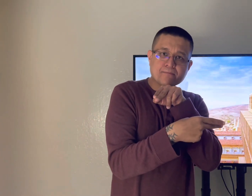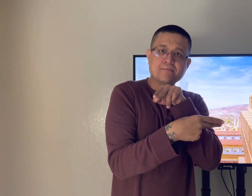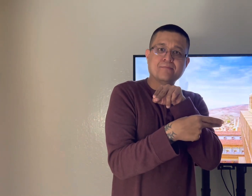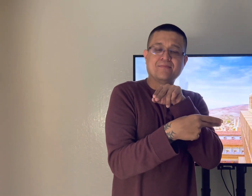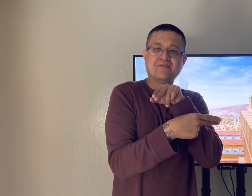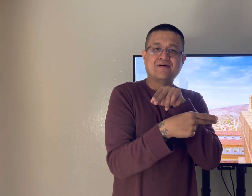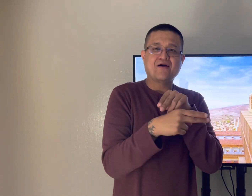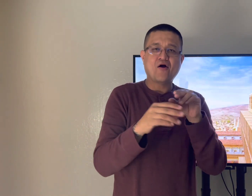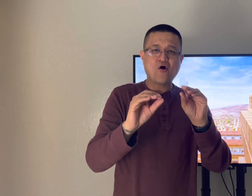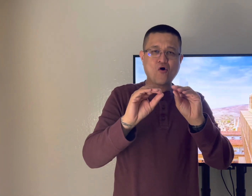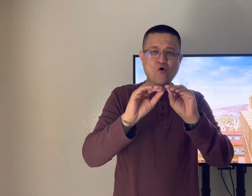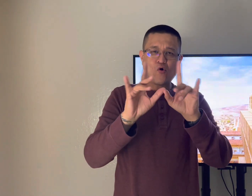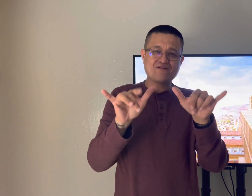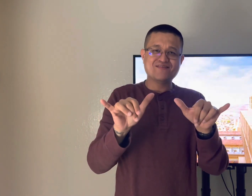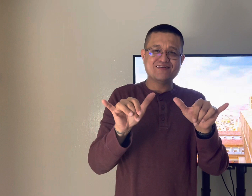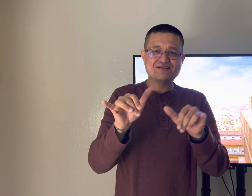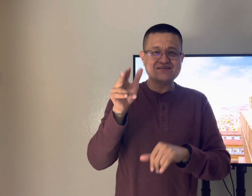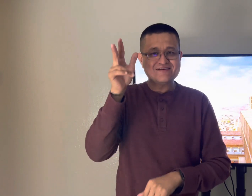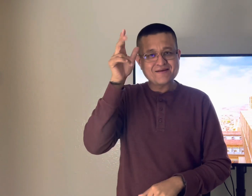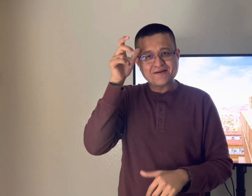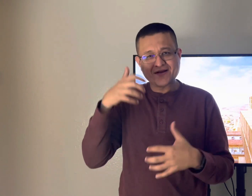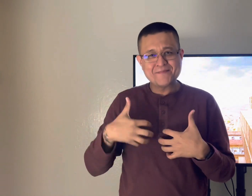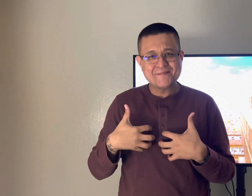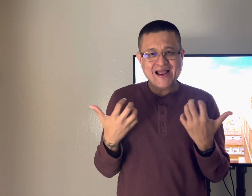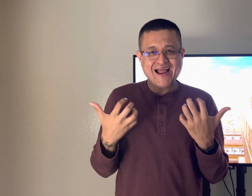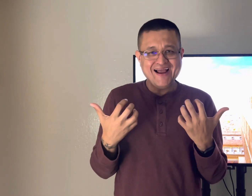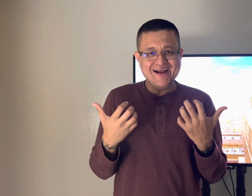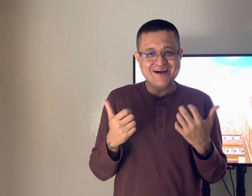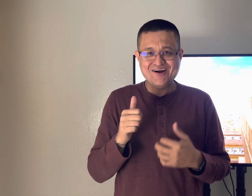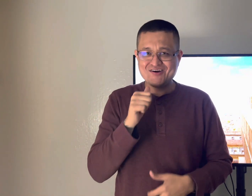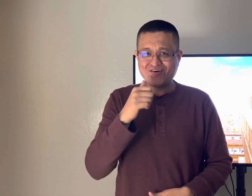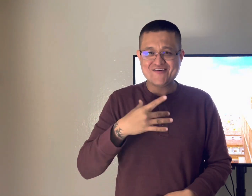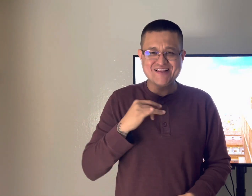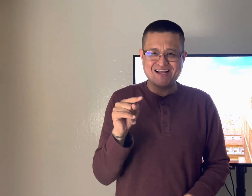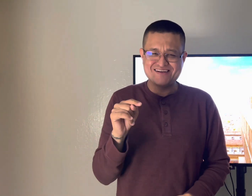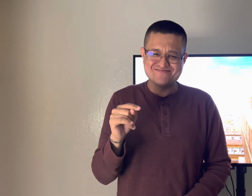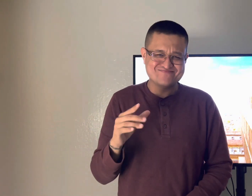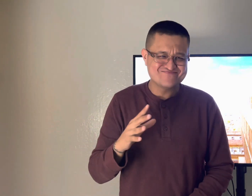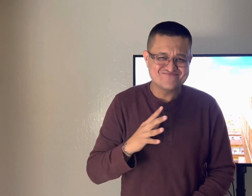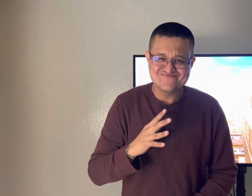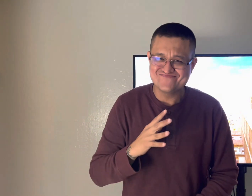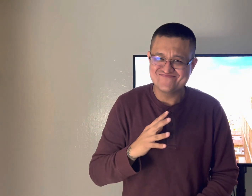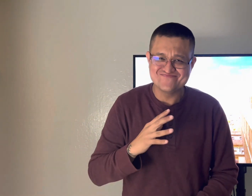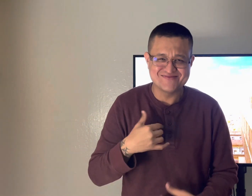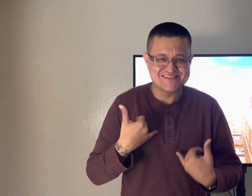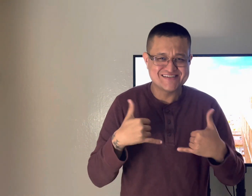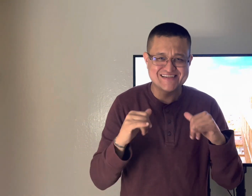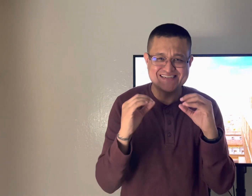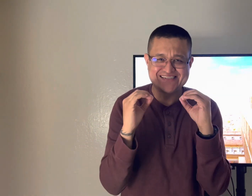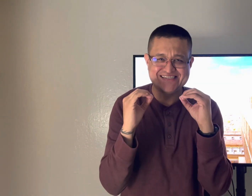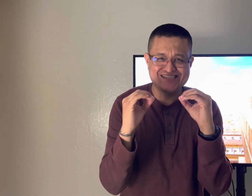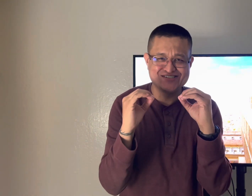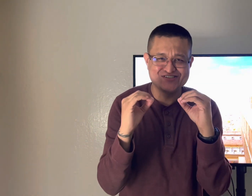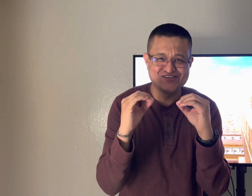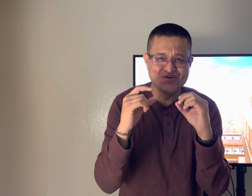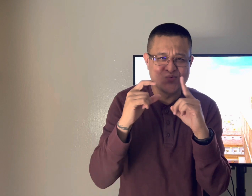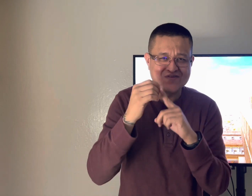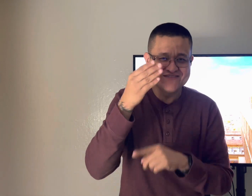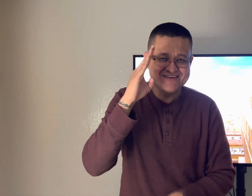wow wow our video just just shut down all of us and obviously the devil does not like what we're teaching but we're going to